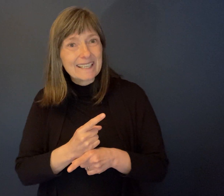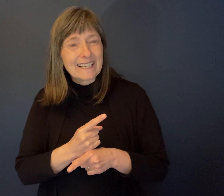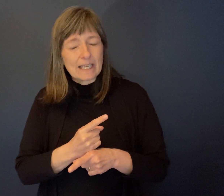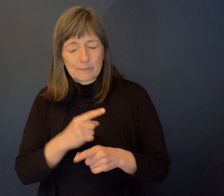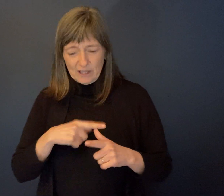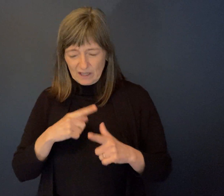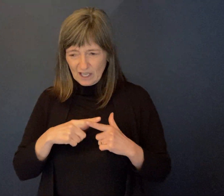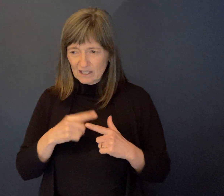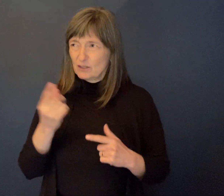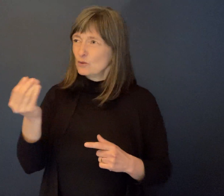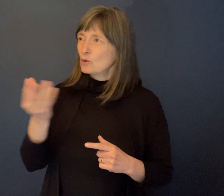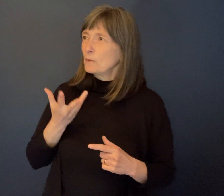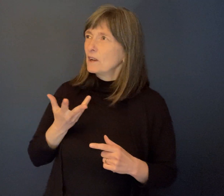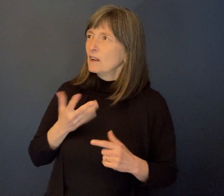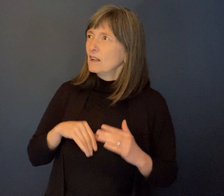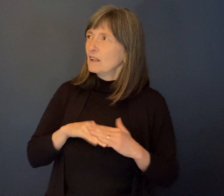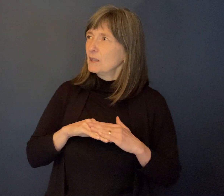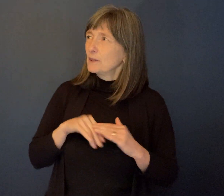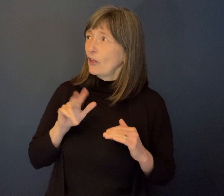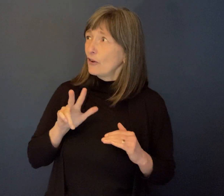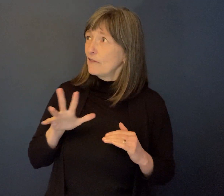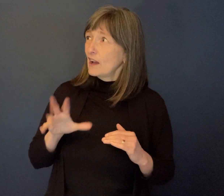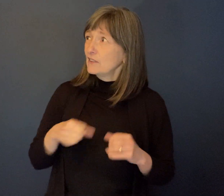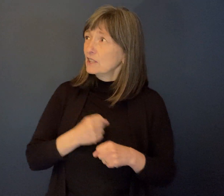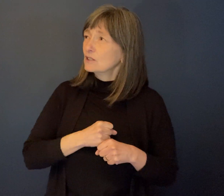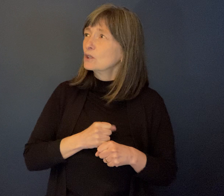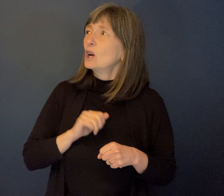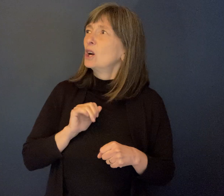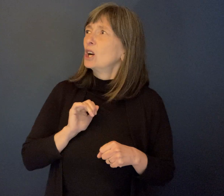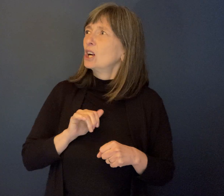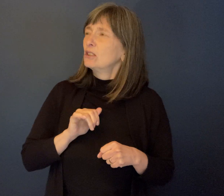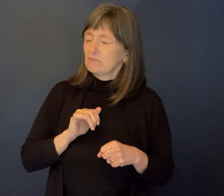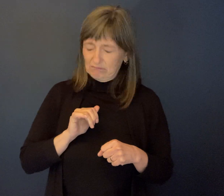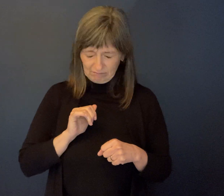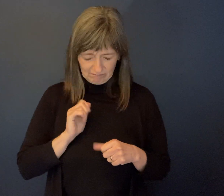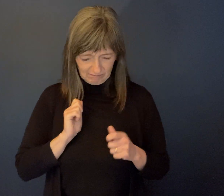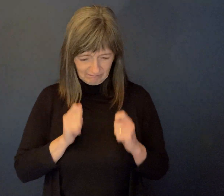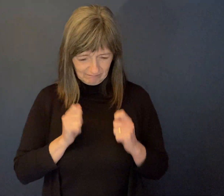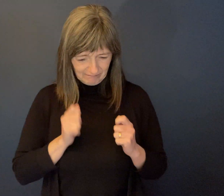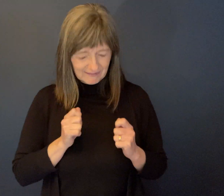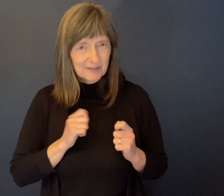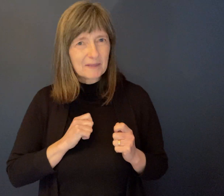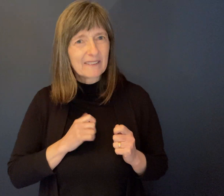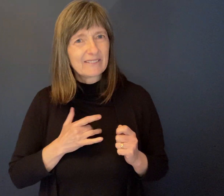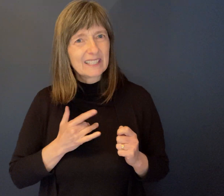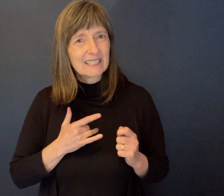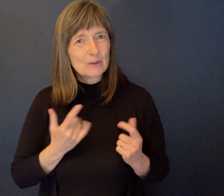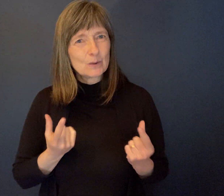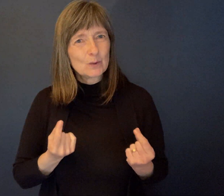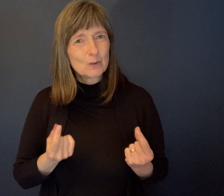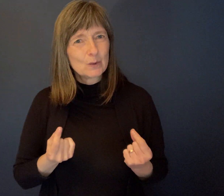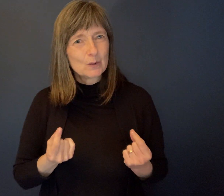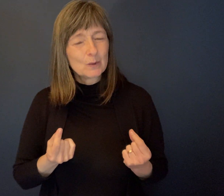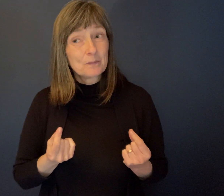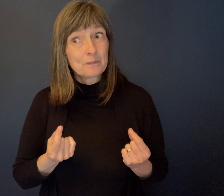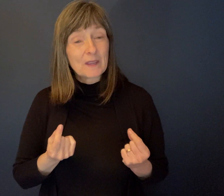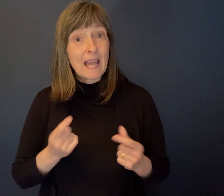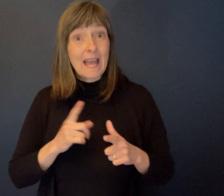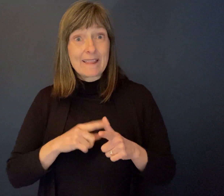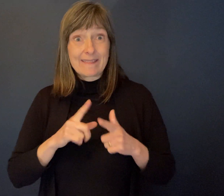got, you so few years left and, uh, that are ahead of you. So, uh, so I, um, when I reached 50 years of age,